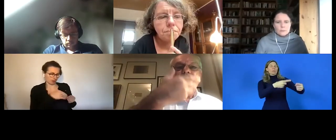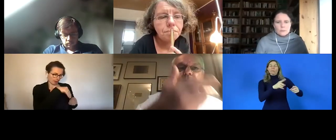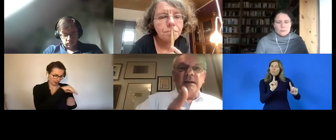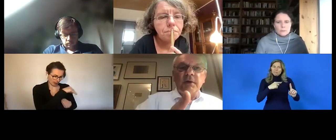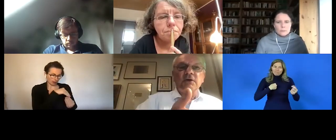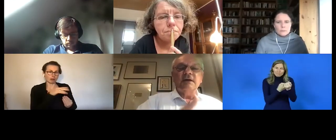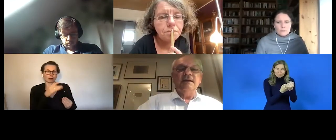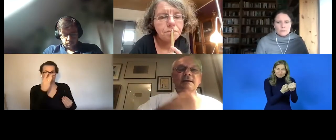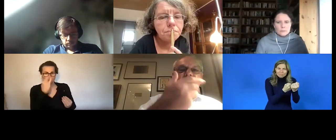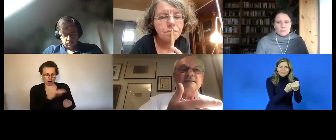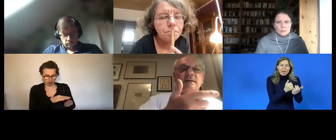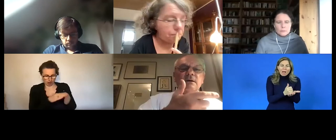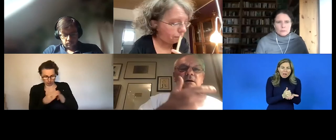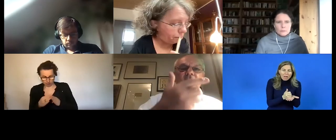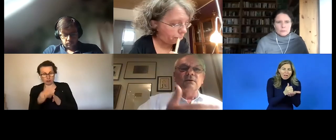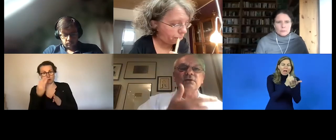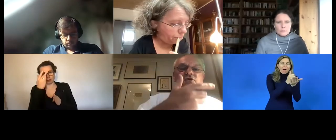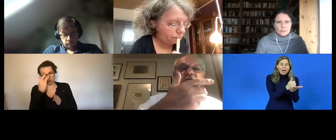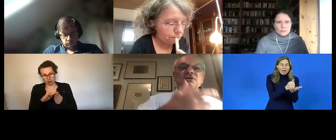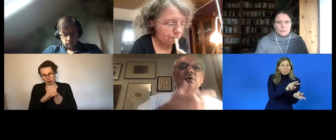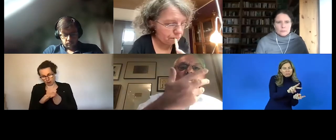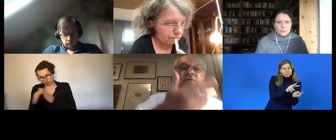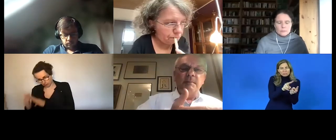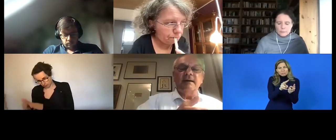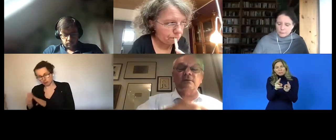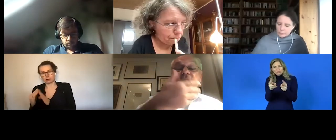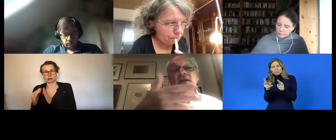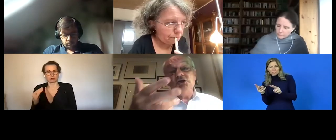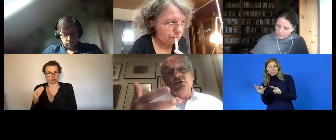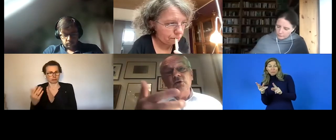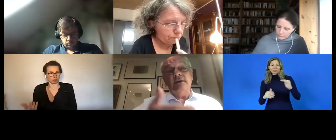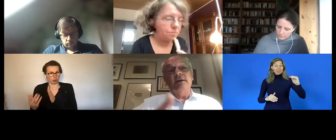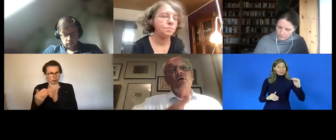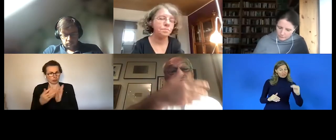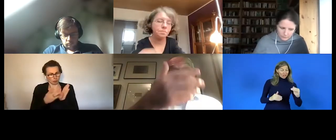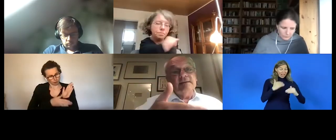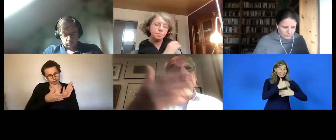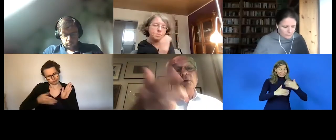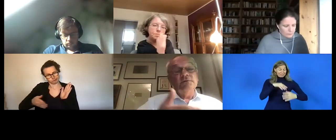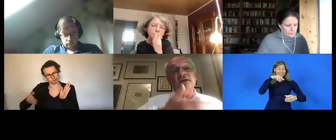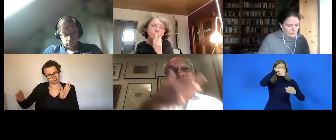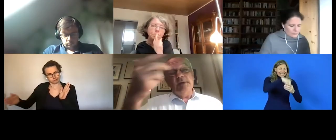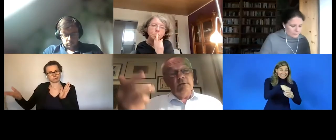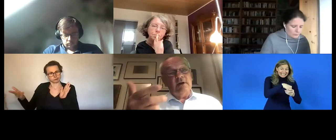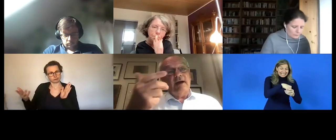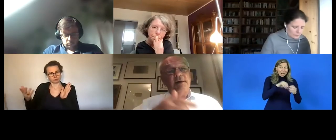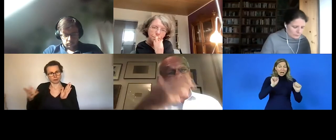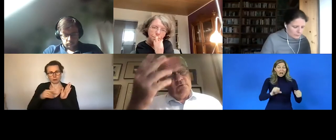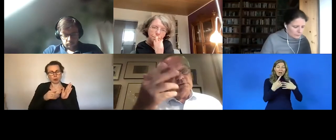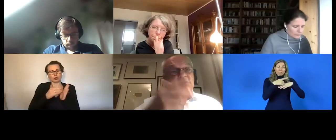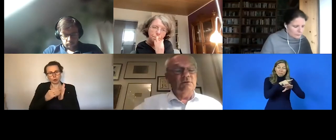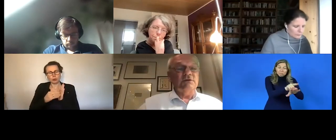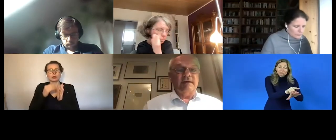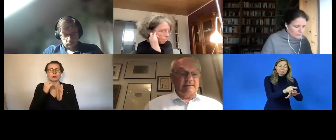from keeping a child with a disability in the family and integrating it into kindergarten